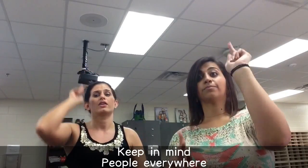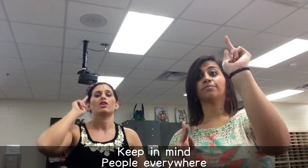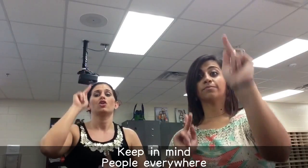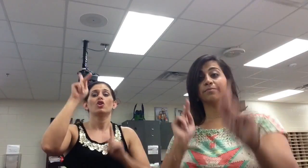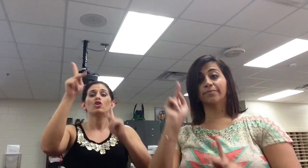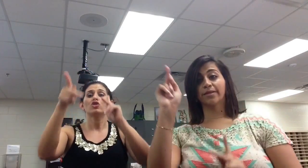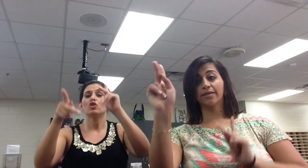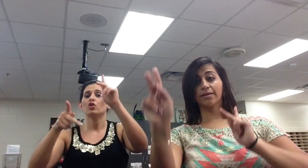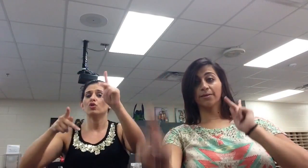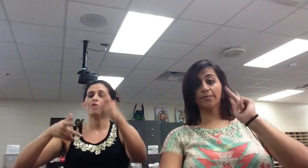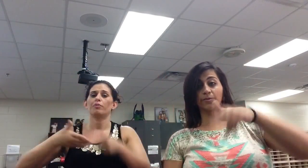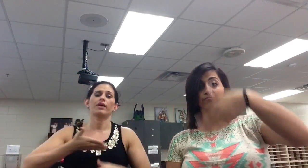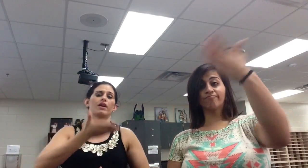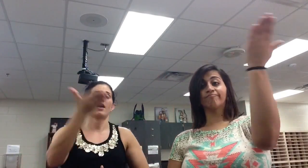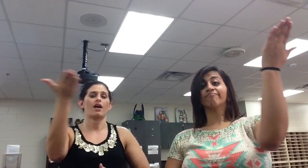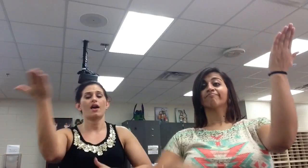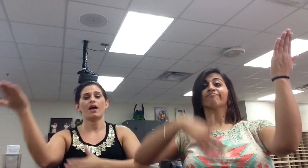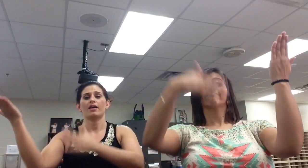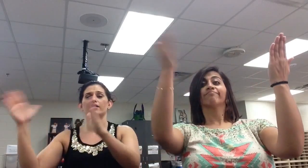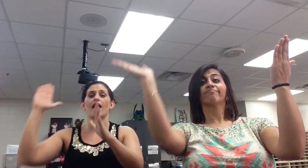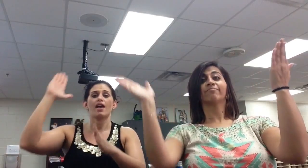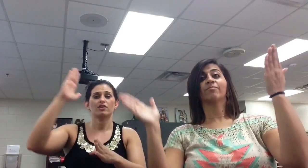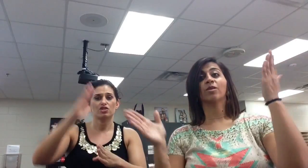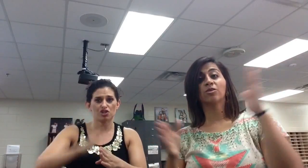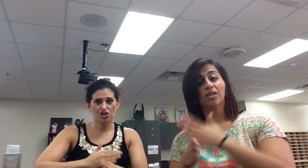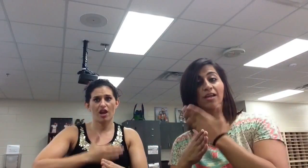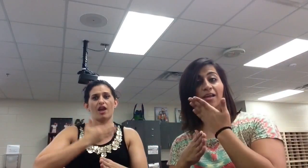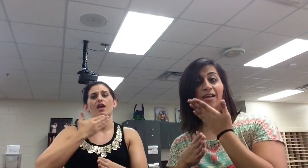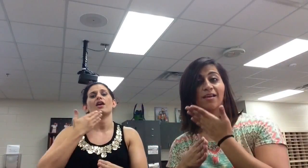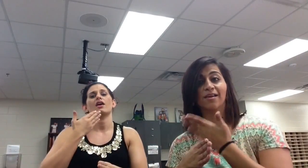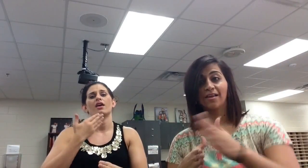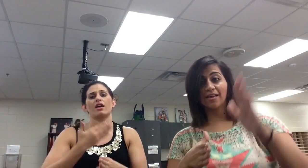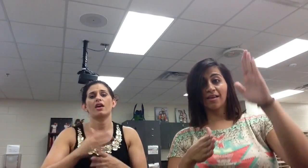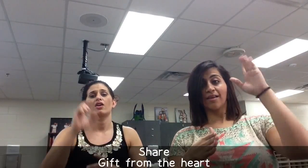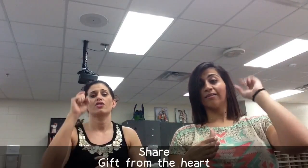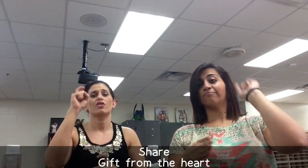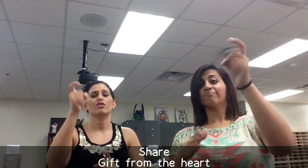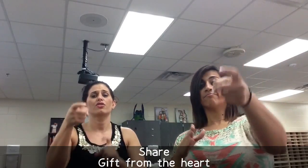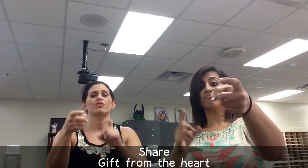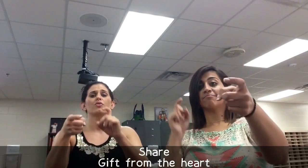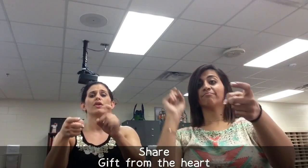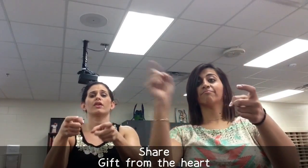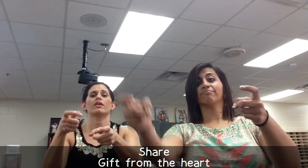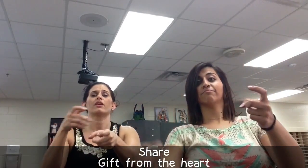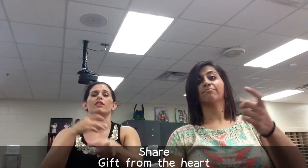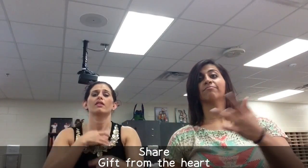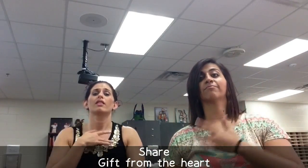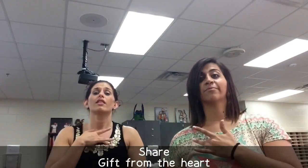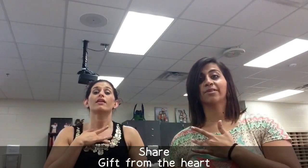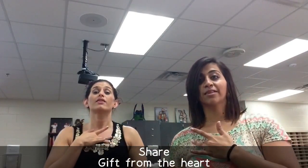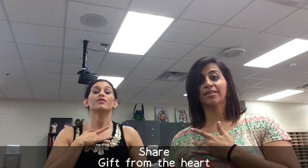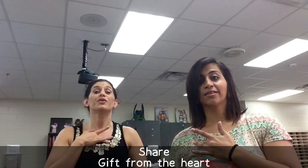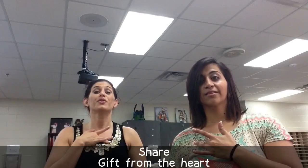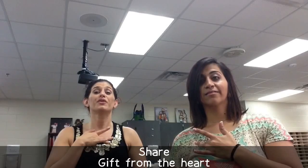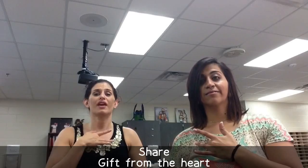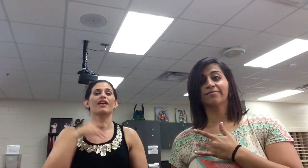Humankind and share your goodwill You can